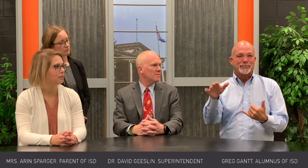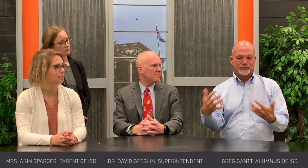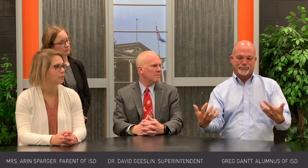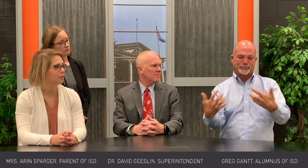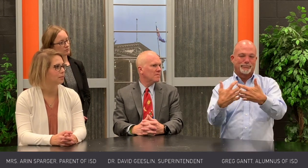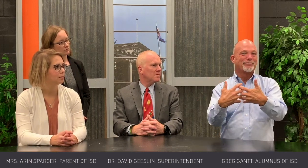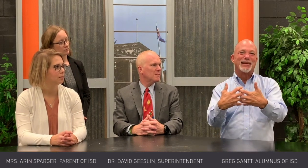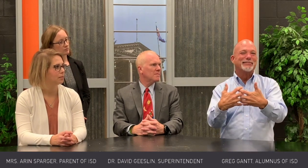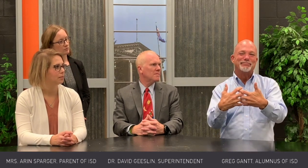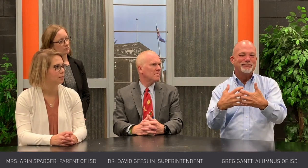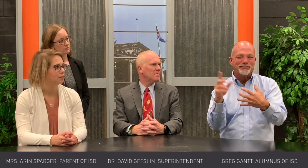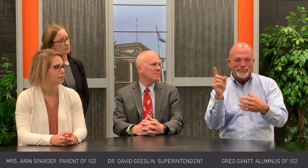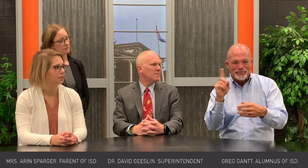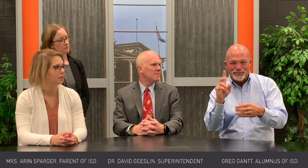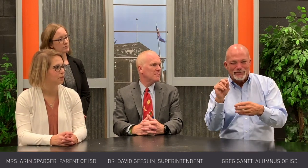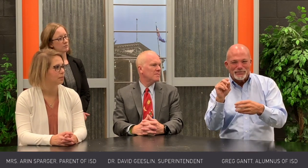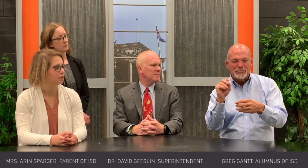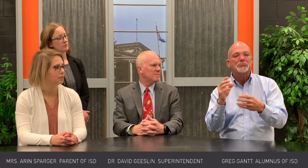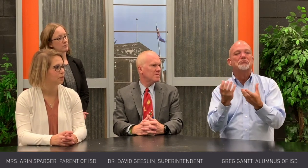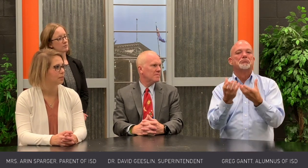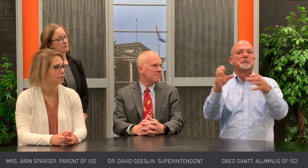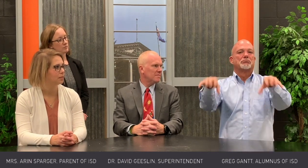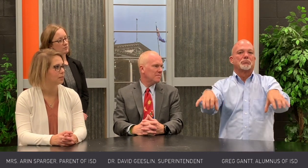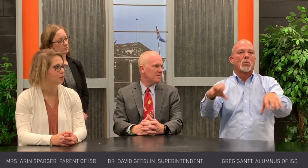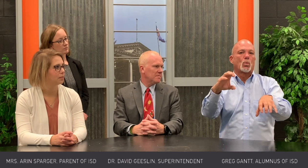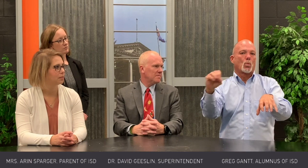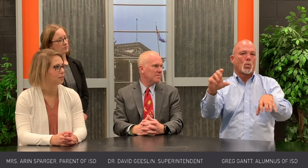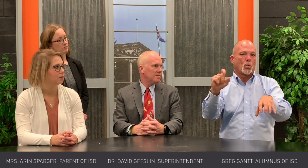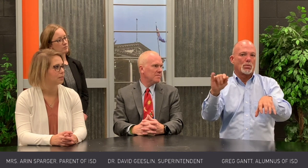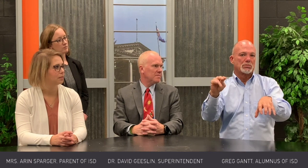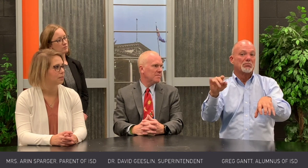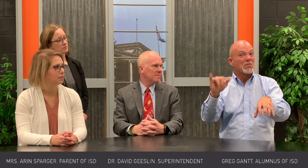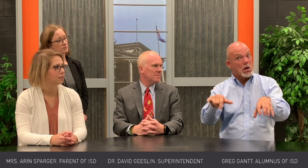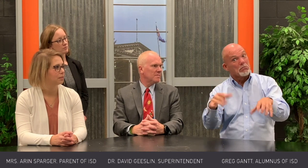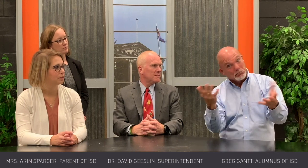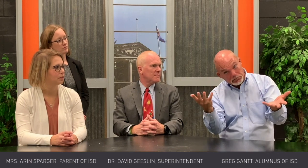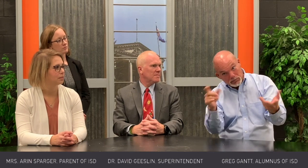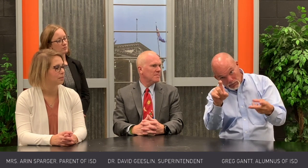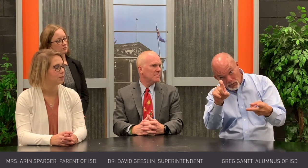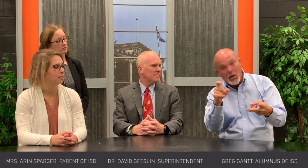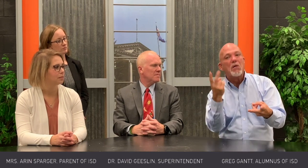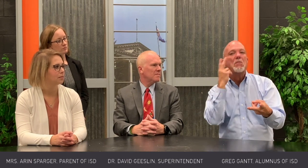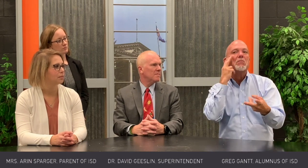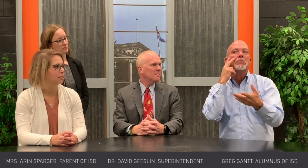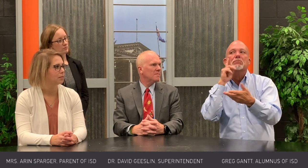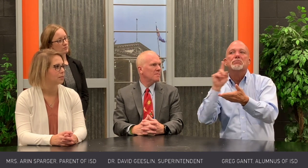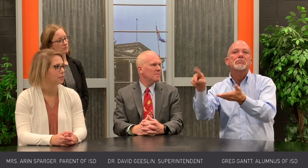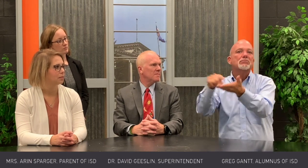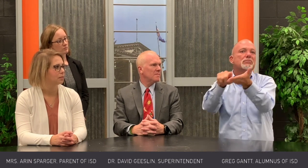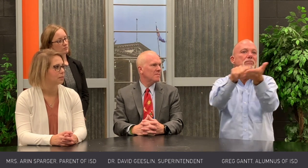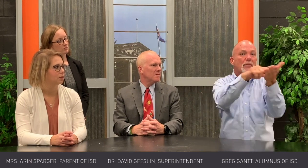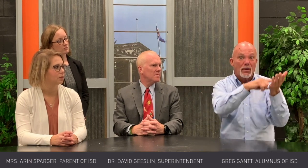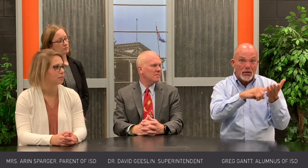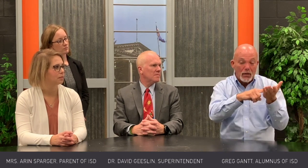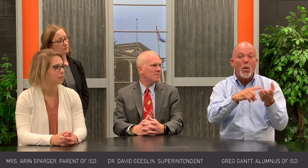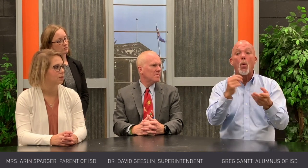and determined that we were not in favor of combining the two schools but would rather research a possible co